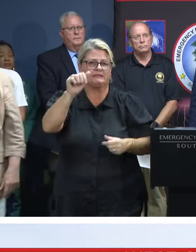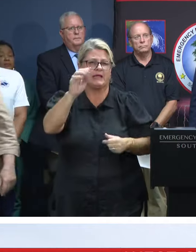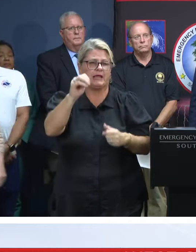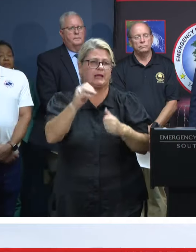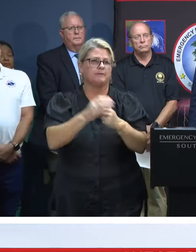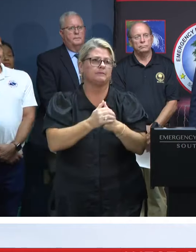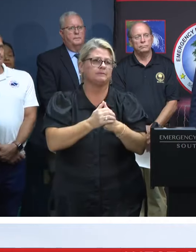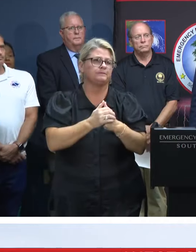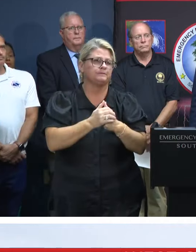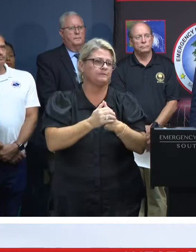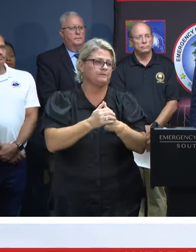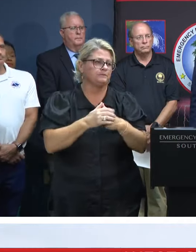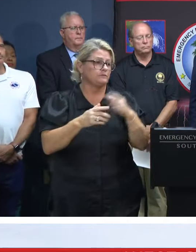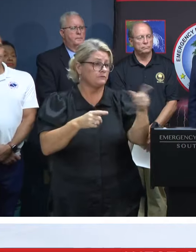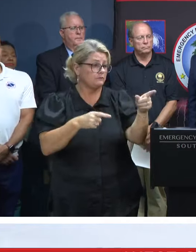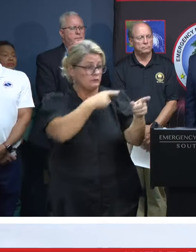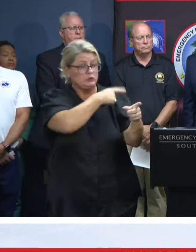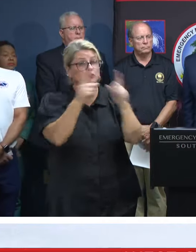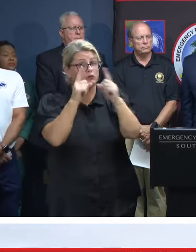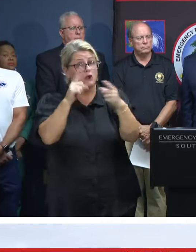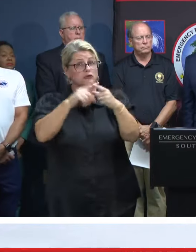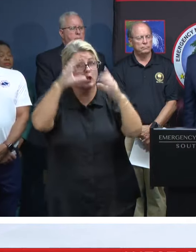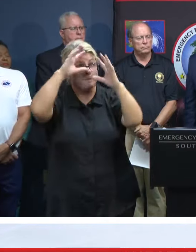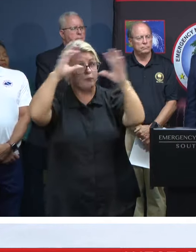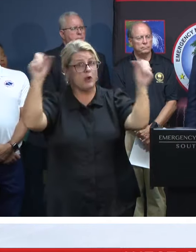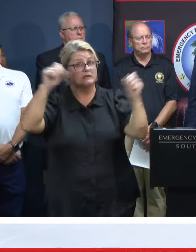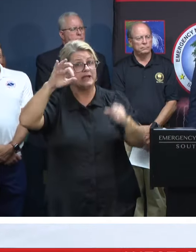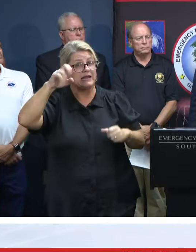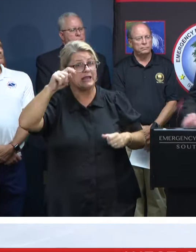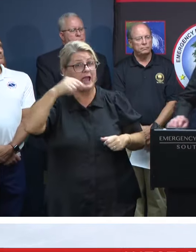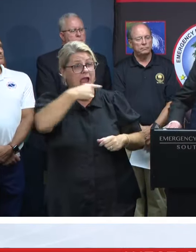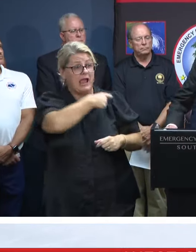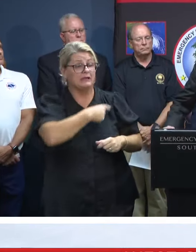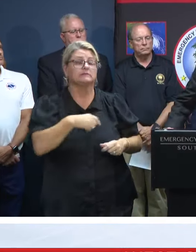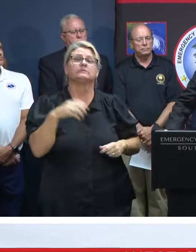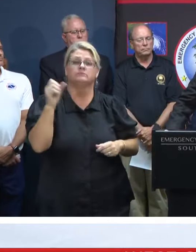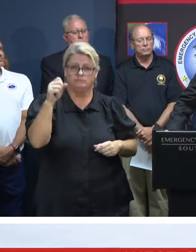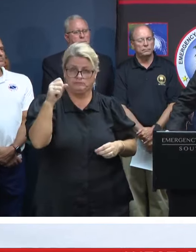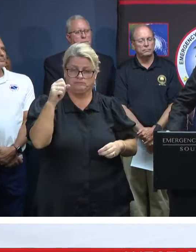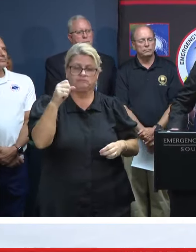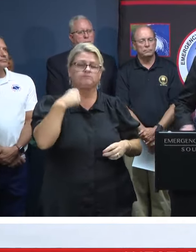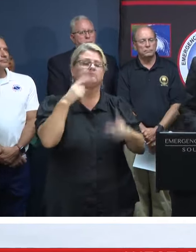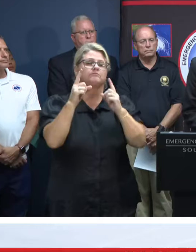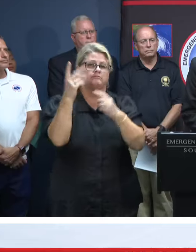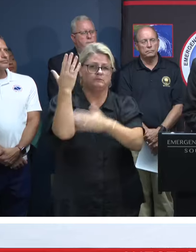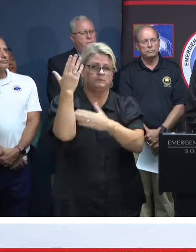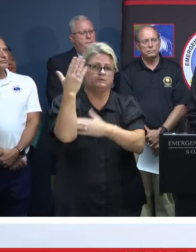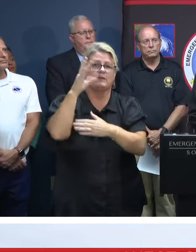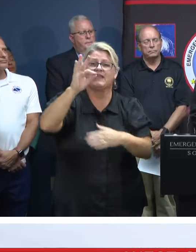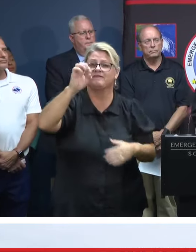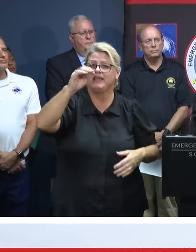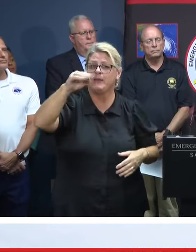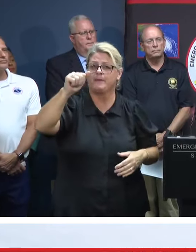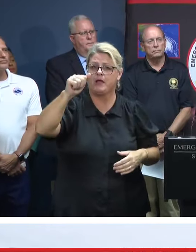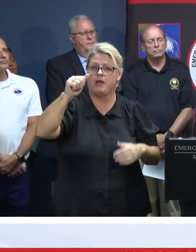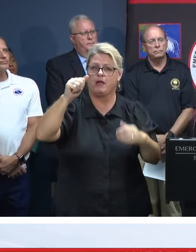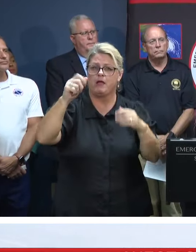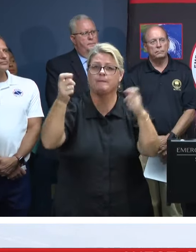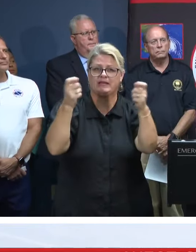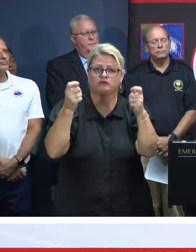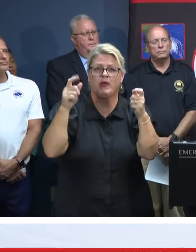Governor, spoken with the president yet or any one of the federal government about this? Yes, I spoke this morning with the FEMA administrator,